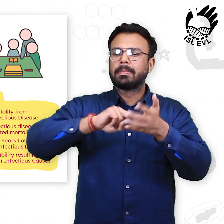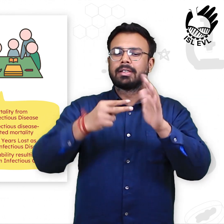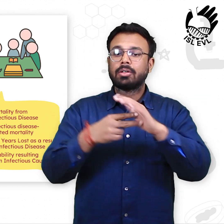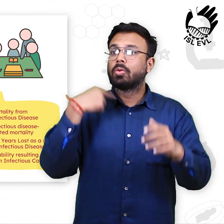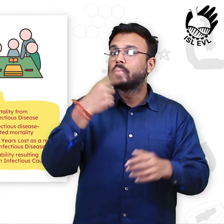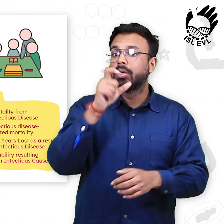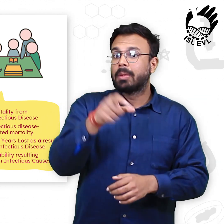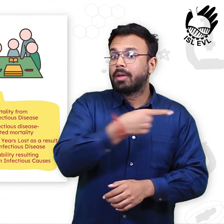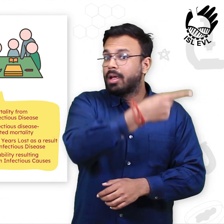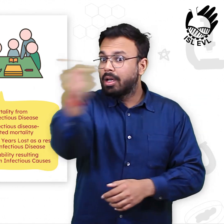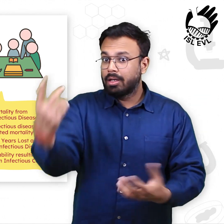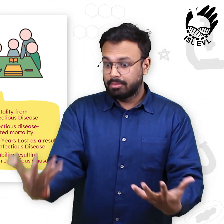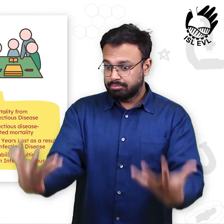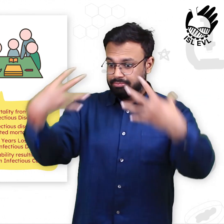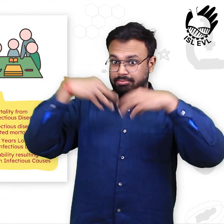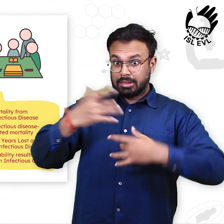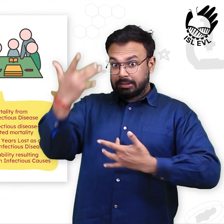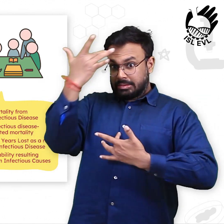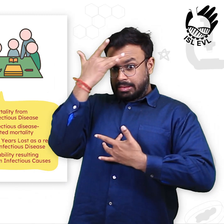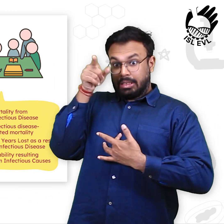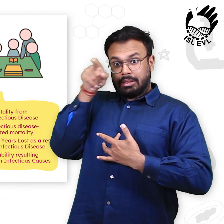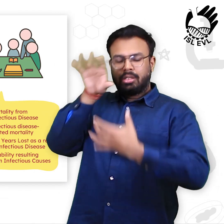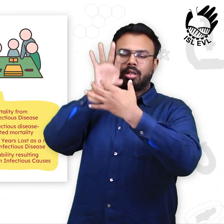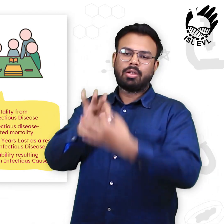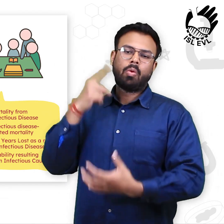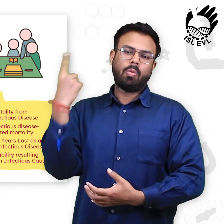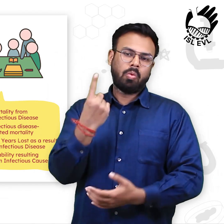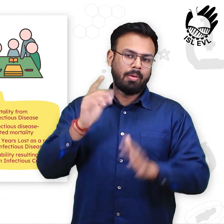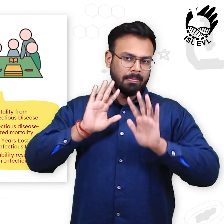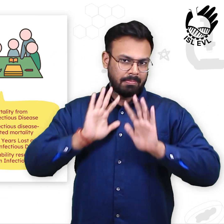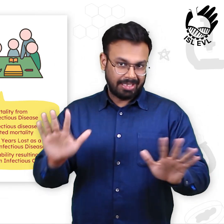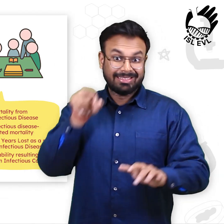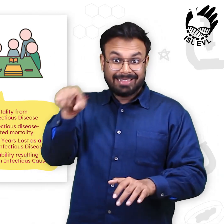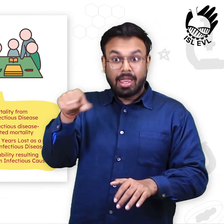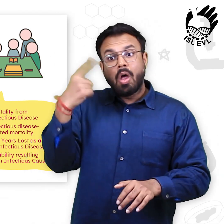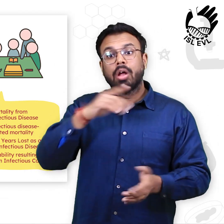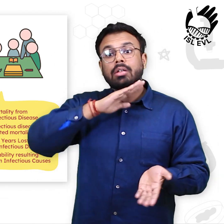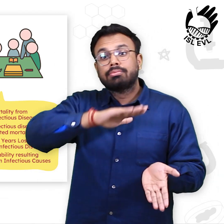Mortality from infectious disease